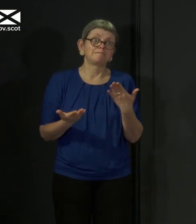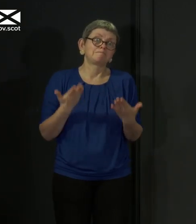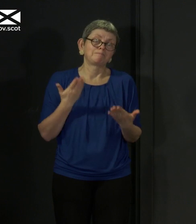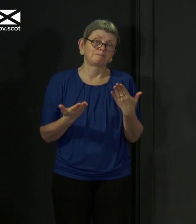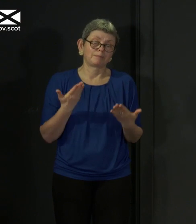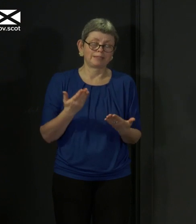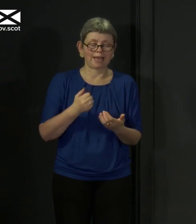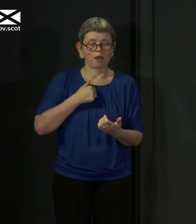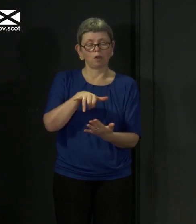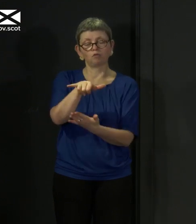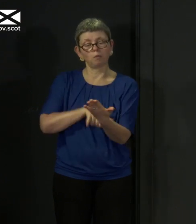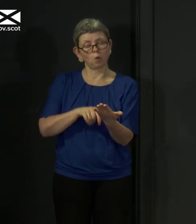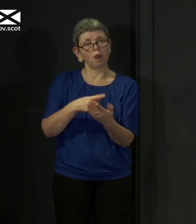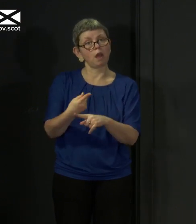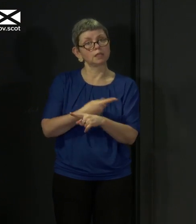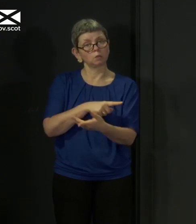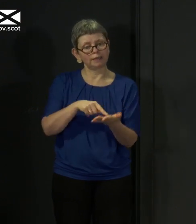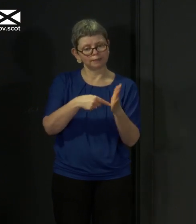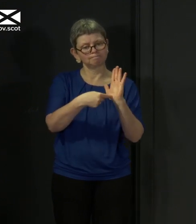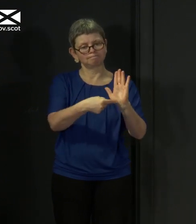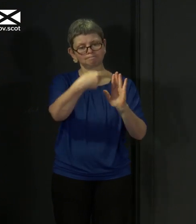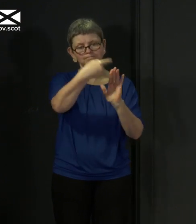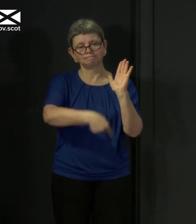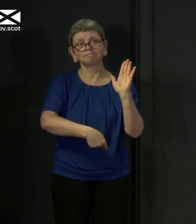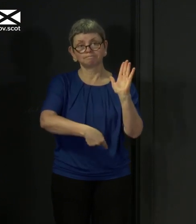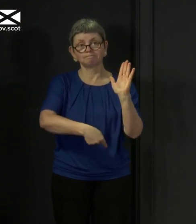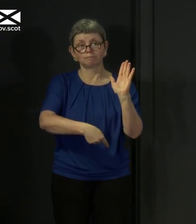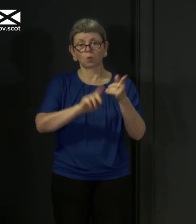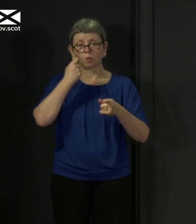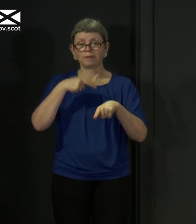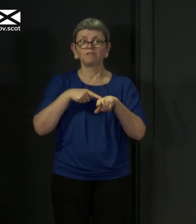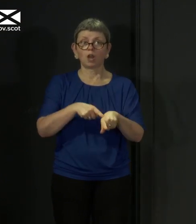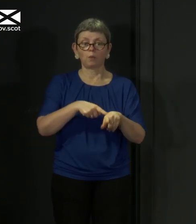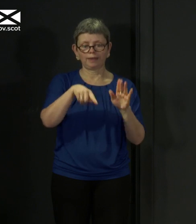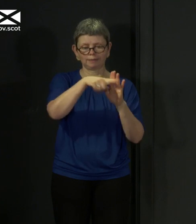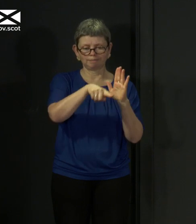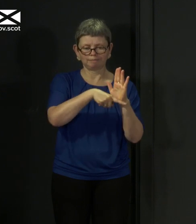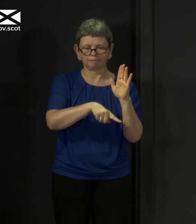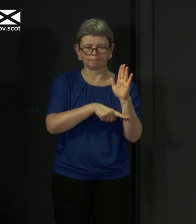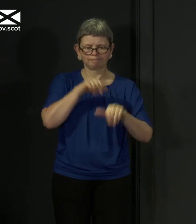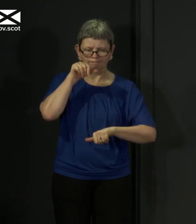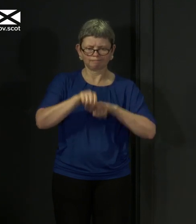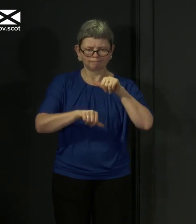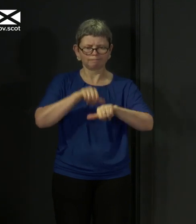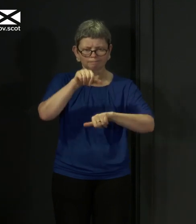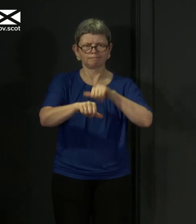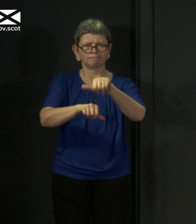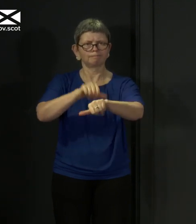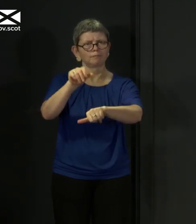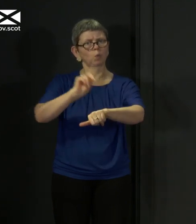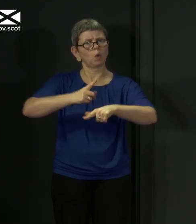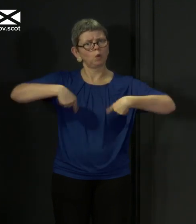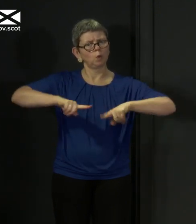out last week. That's why we set it out last week so that we can take people through that on an iterative stage by stage basis. And,